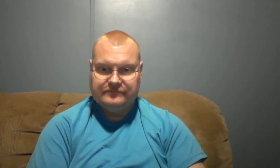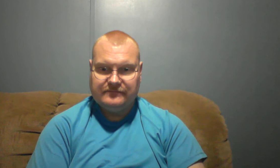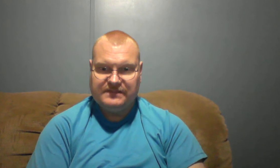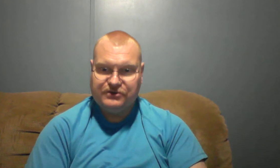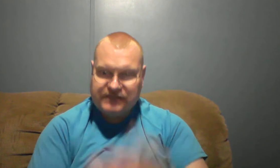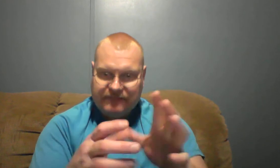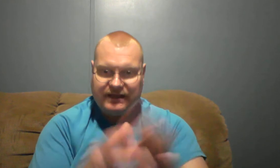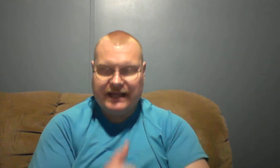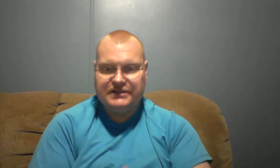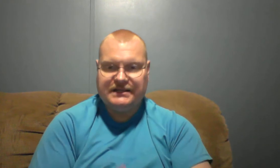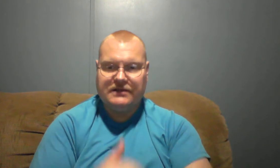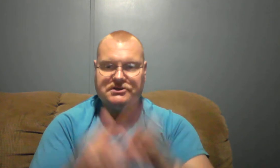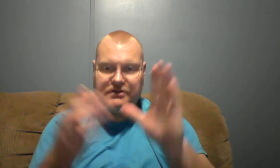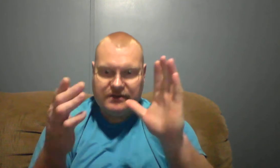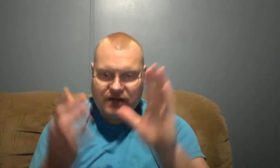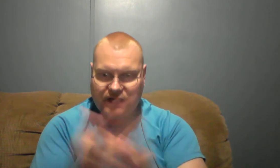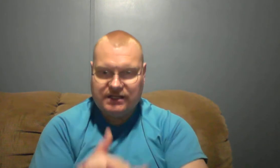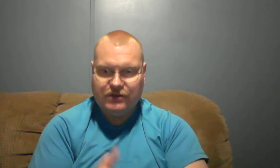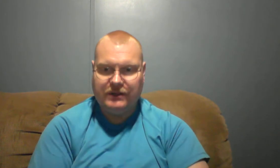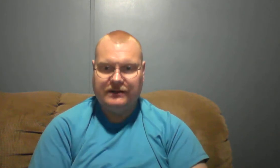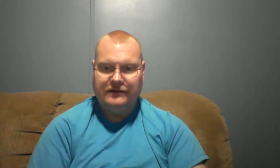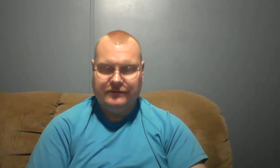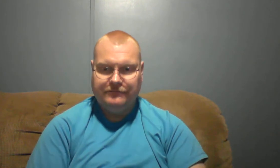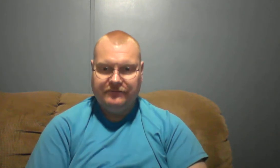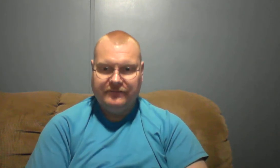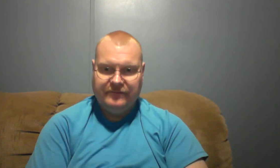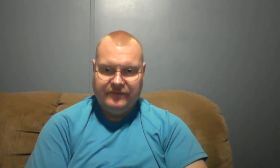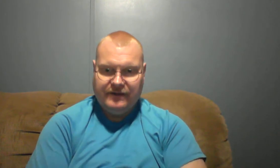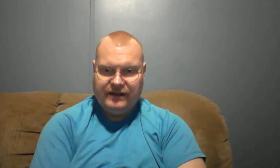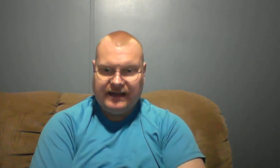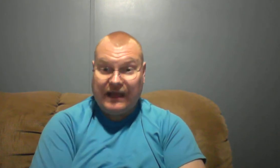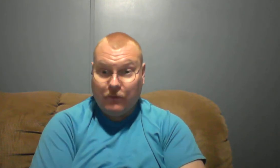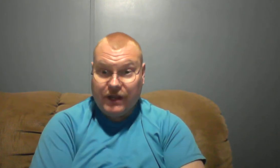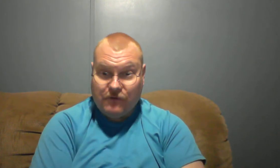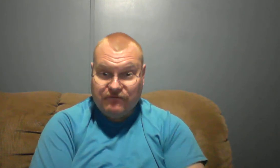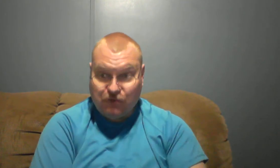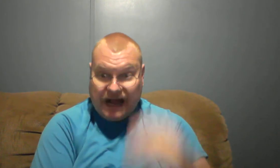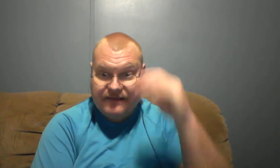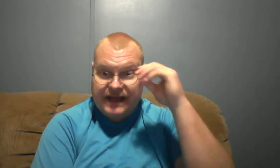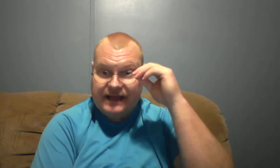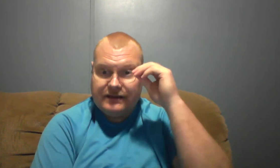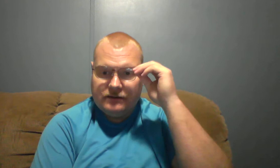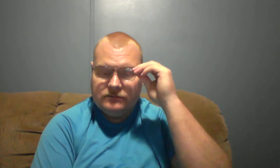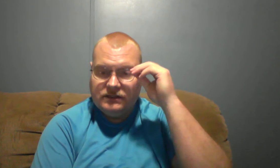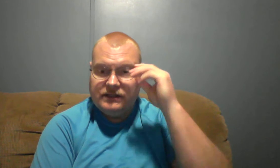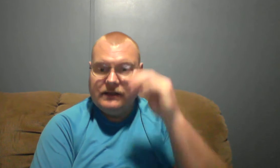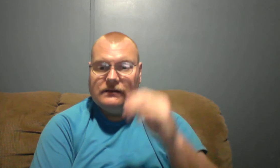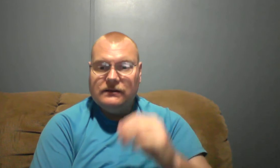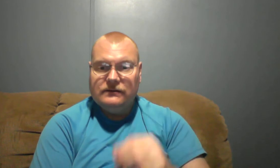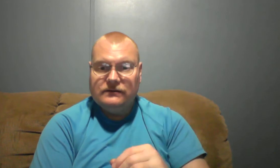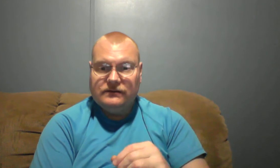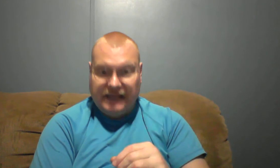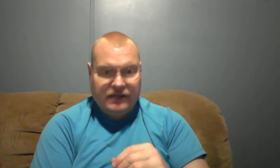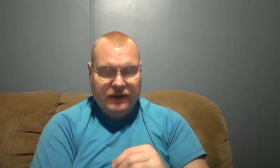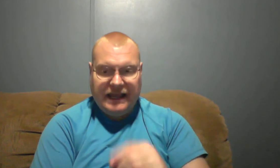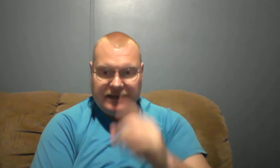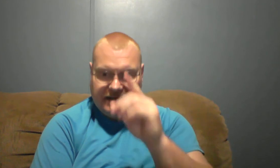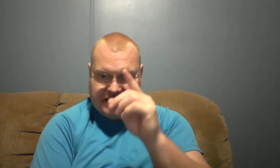your safety catch tells you not to do it now can we override that yeah you can and that's